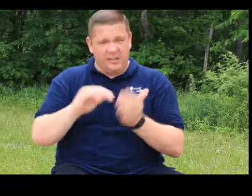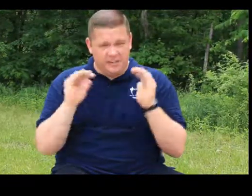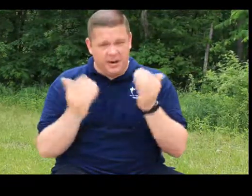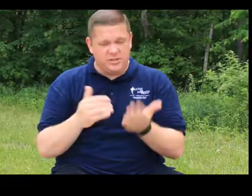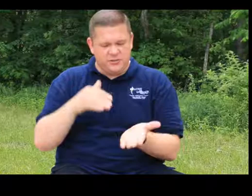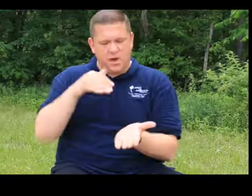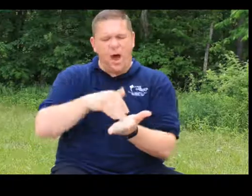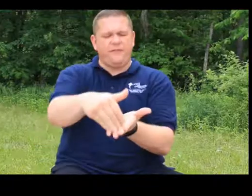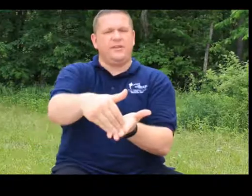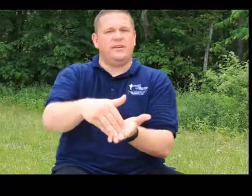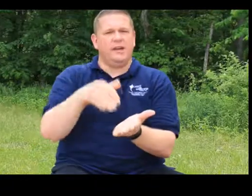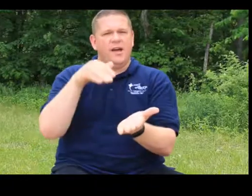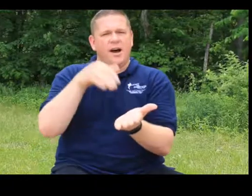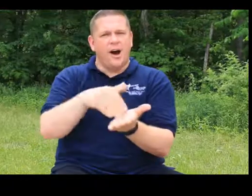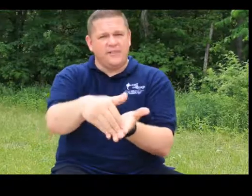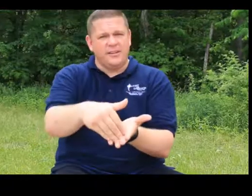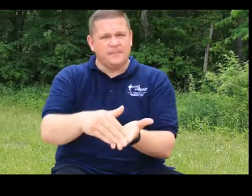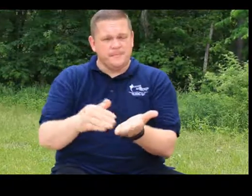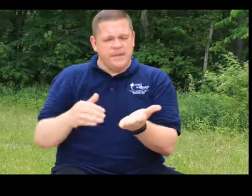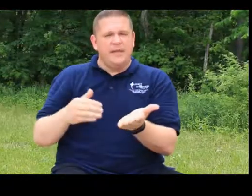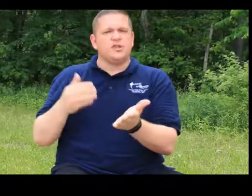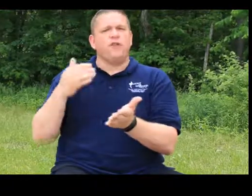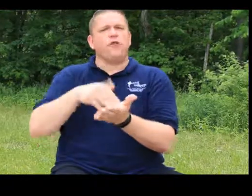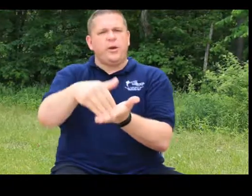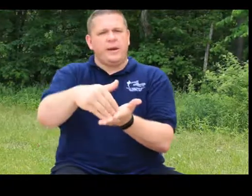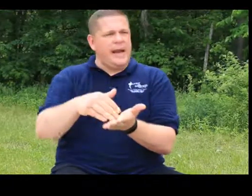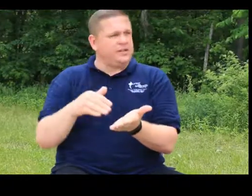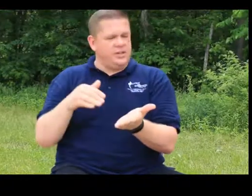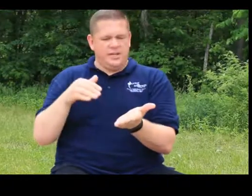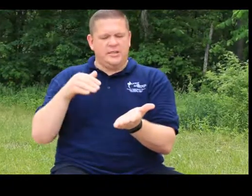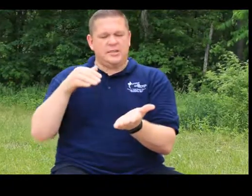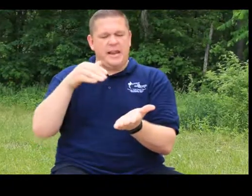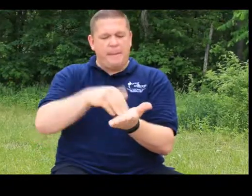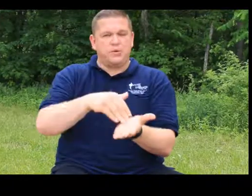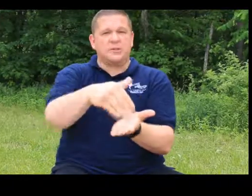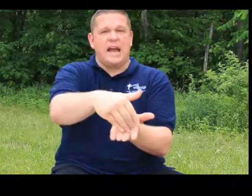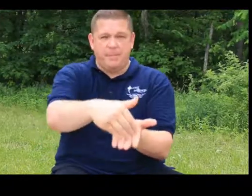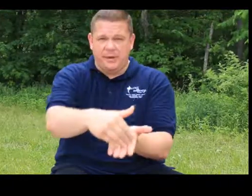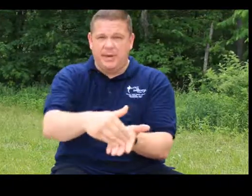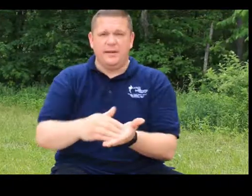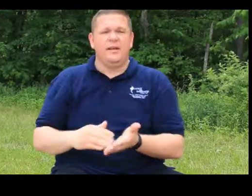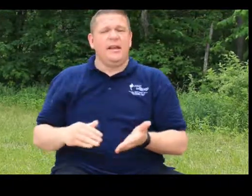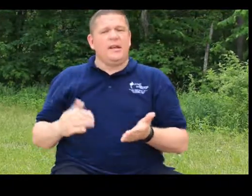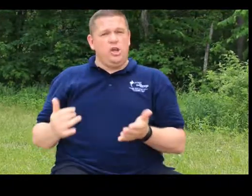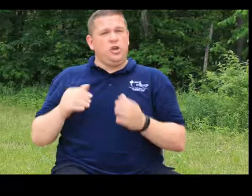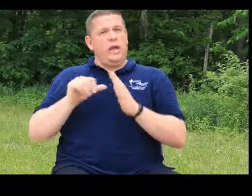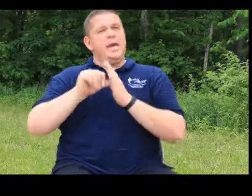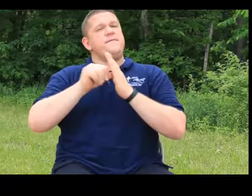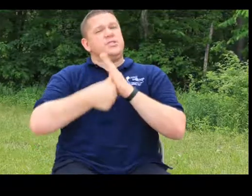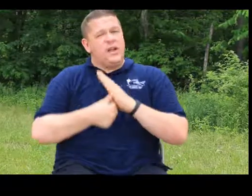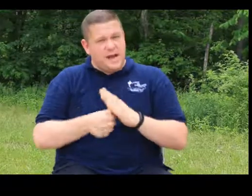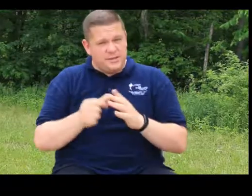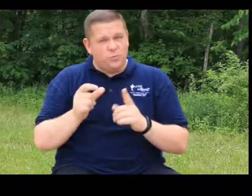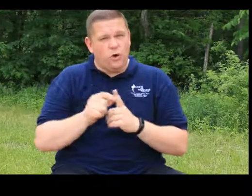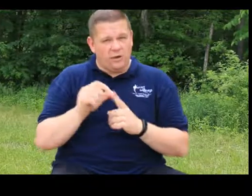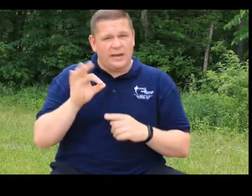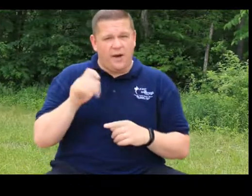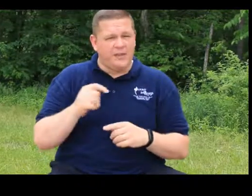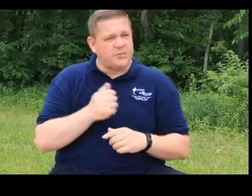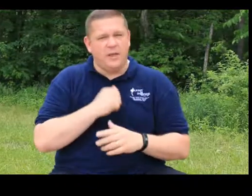compare ourselves, often, often. It's a frequent action. You see, it happens once, it happens again. Now, you can emphasize the word often. That's what I love